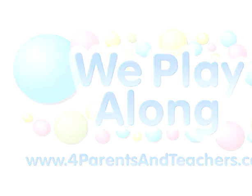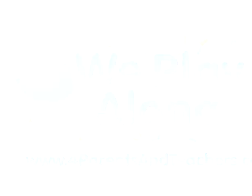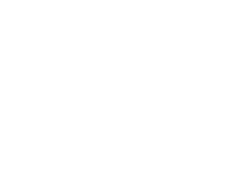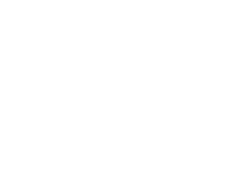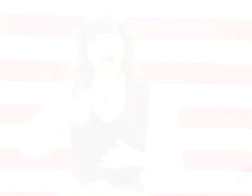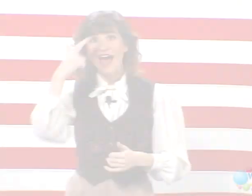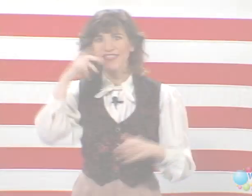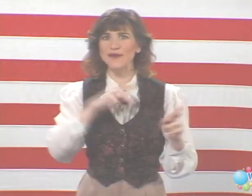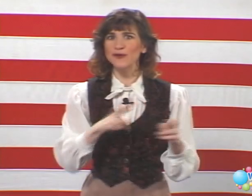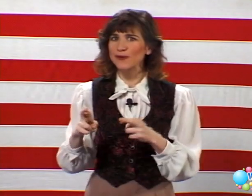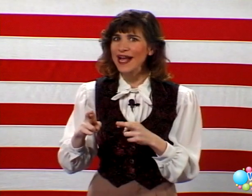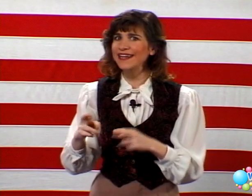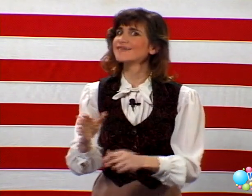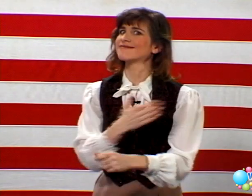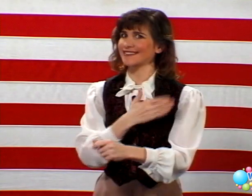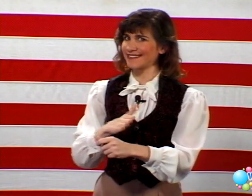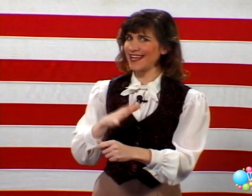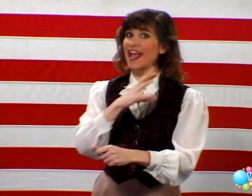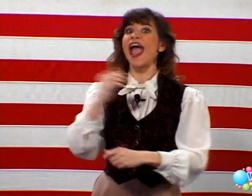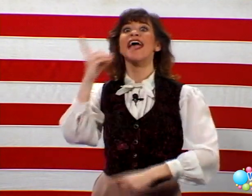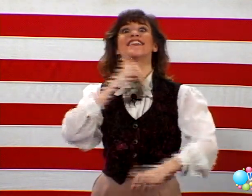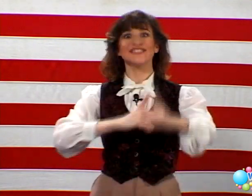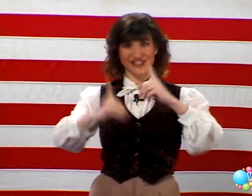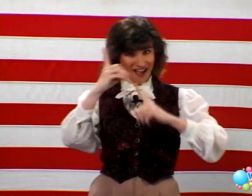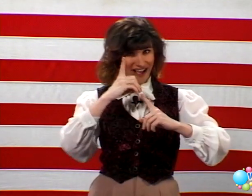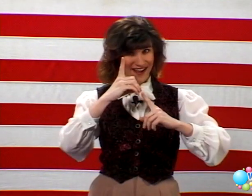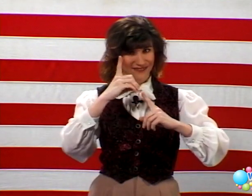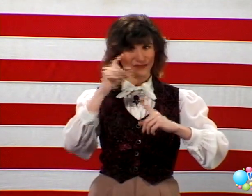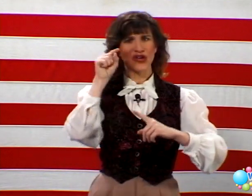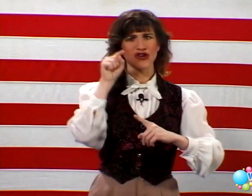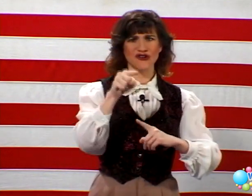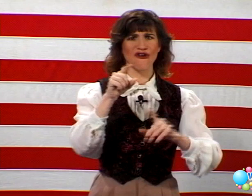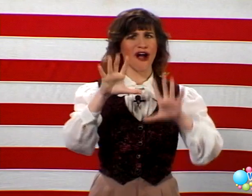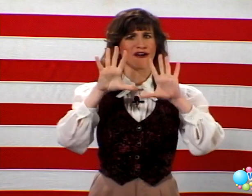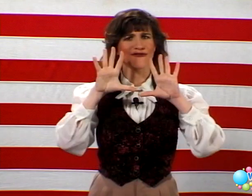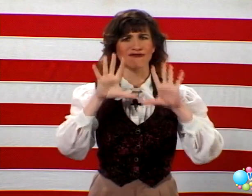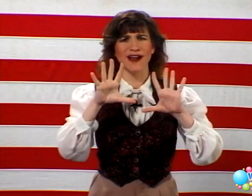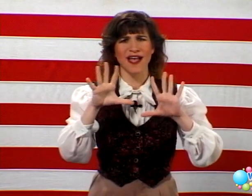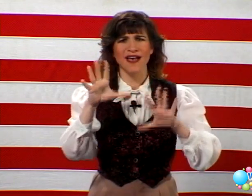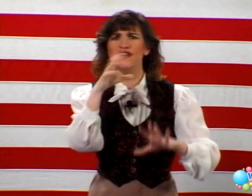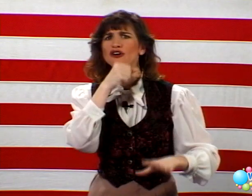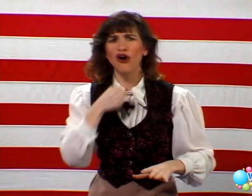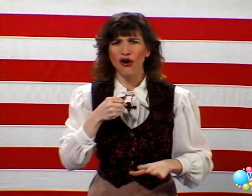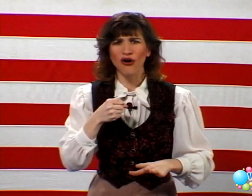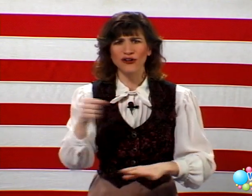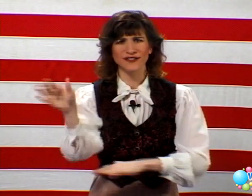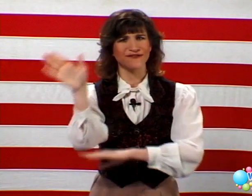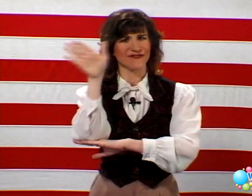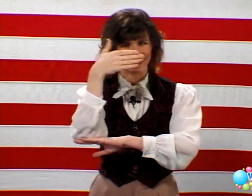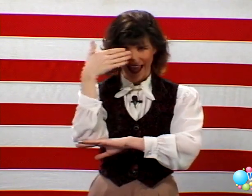I think we're ready to sing and sign, You're a Grand Old Flag.